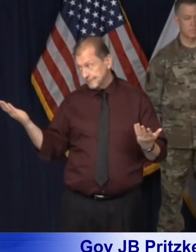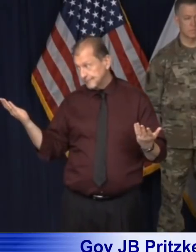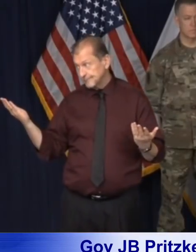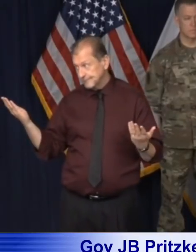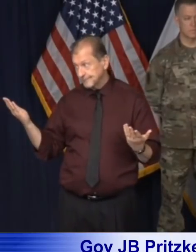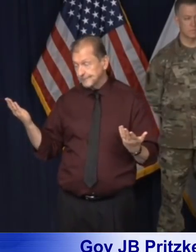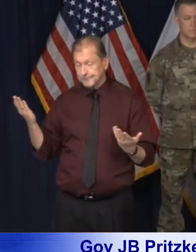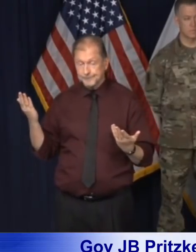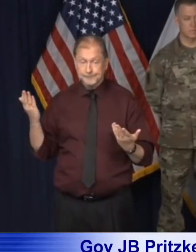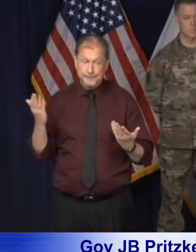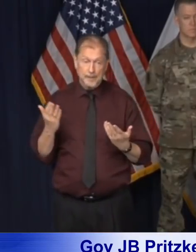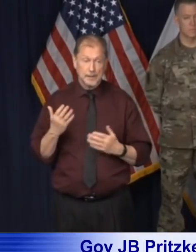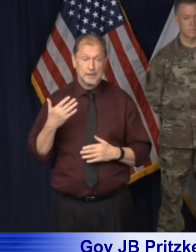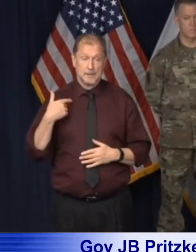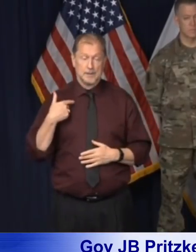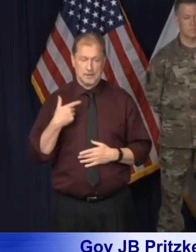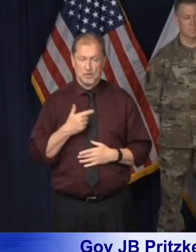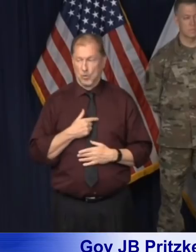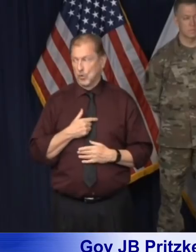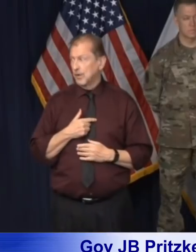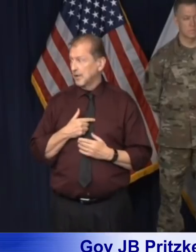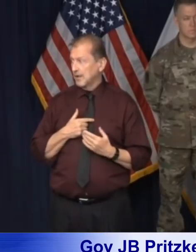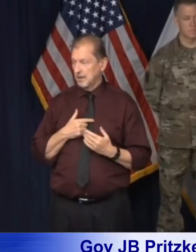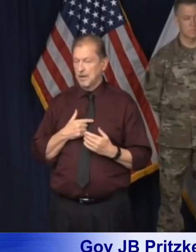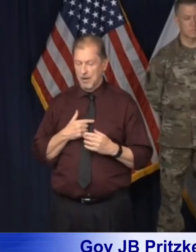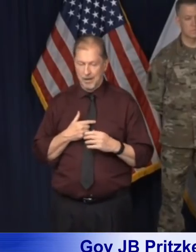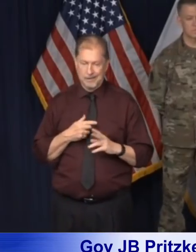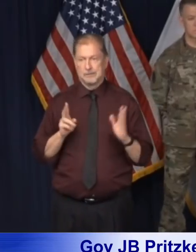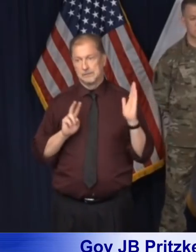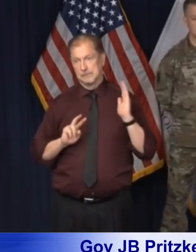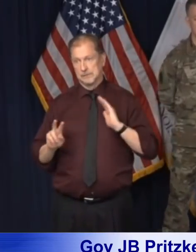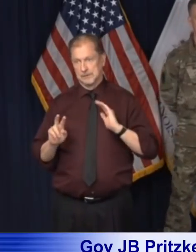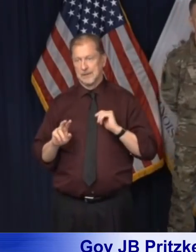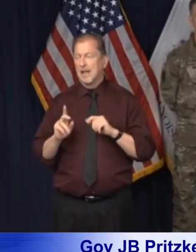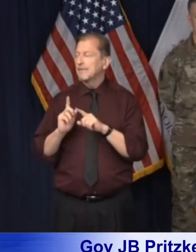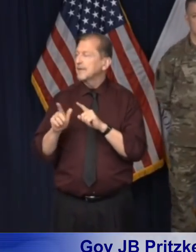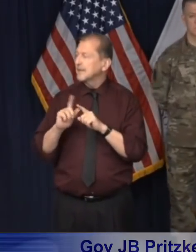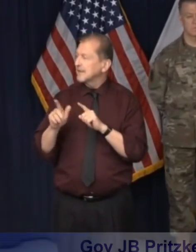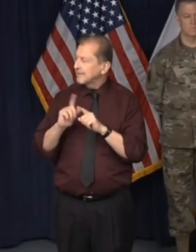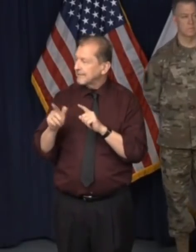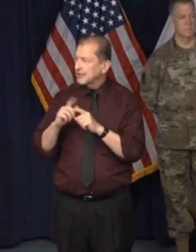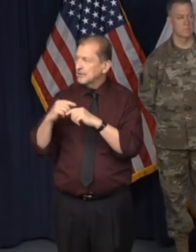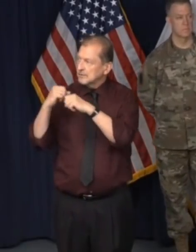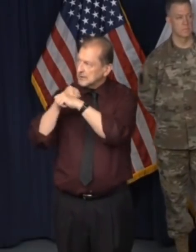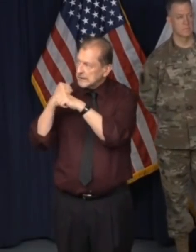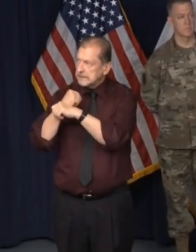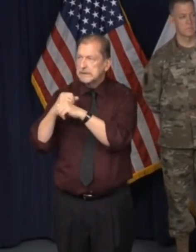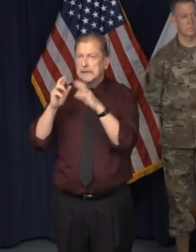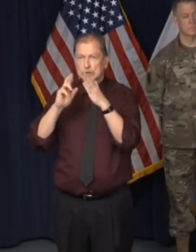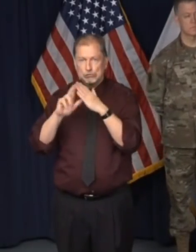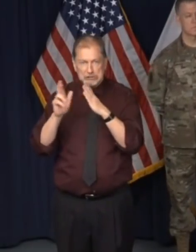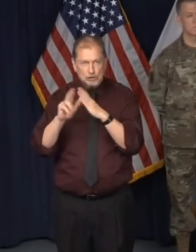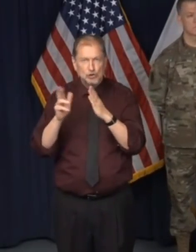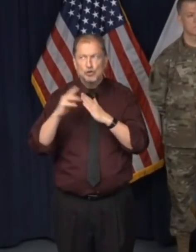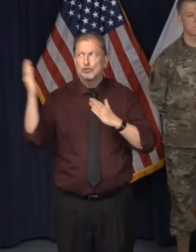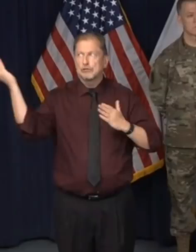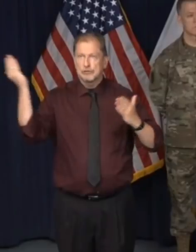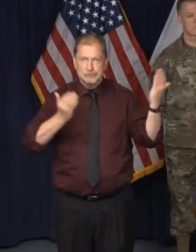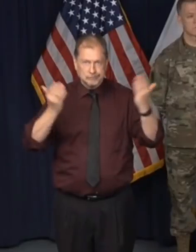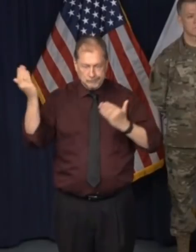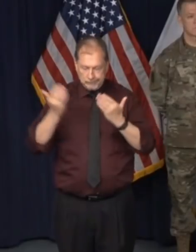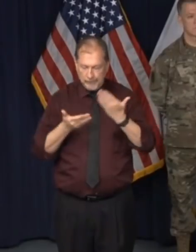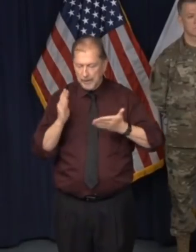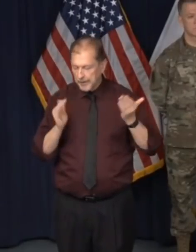looking at, uh, a variety of models. You know, we're, we're gonna talk a little more about this in the next few days, but, um, uh,